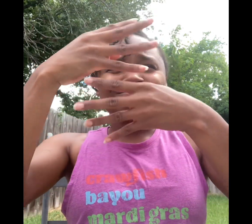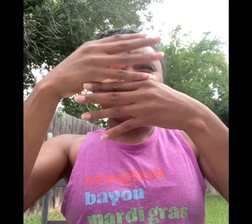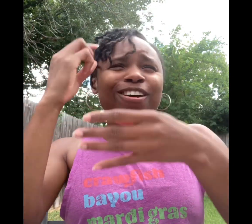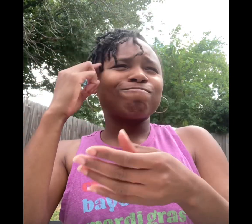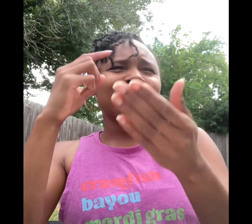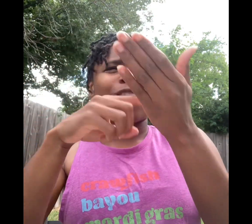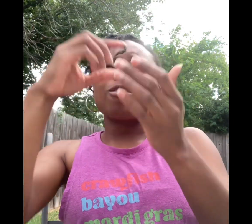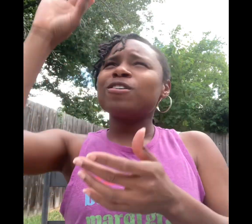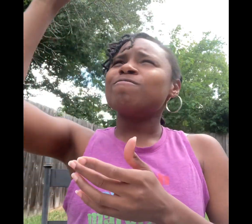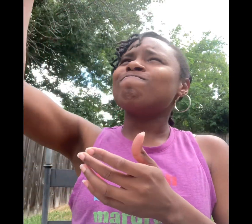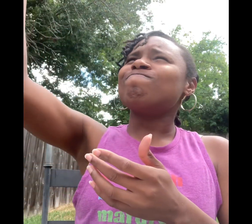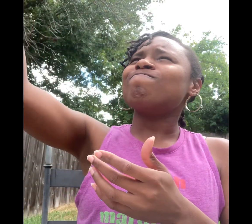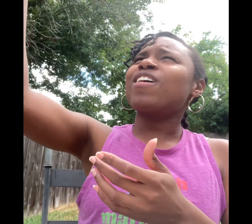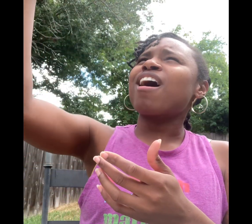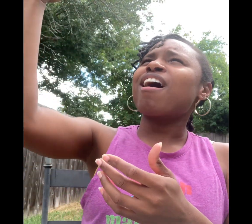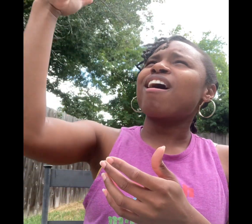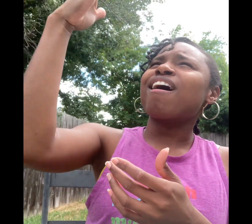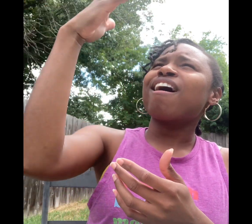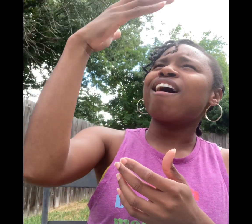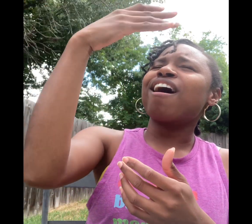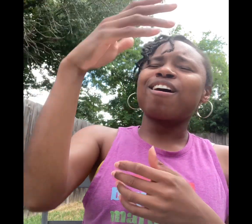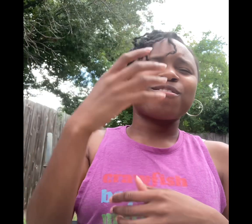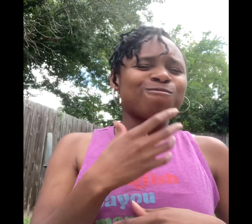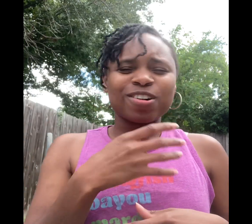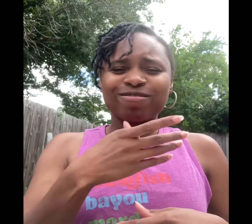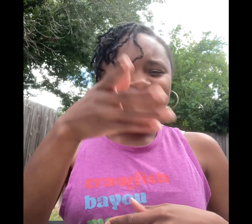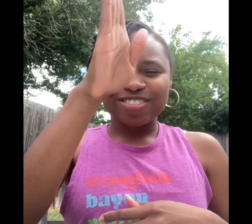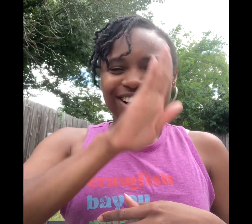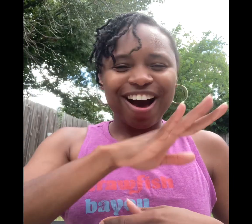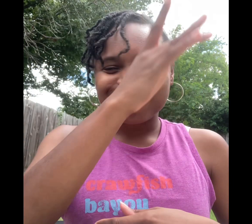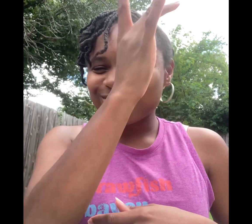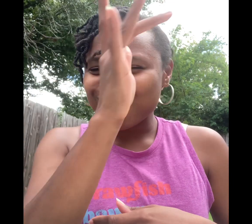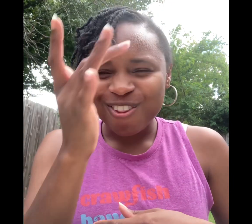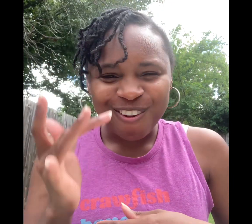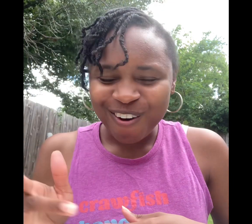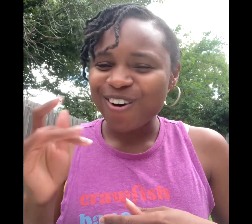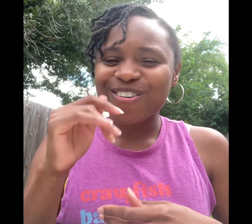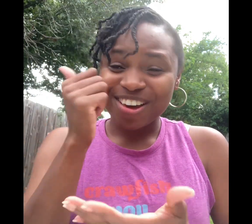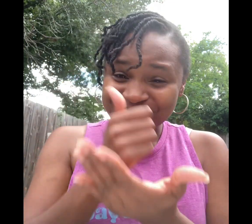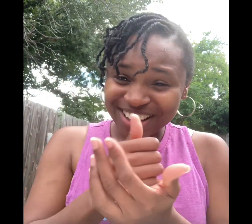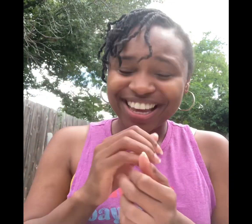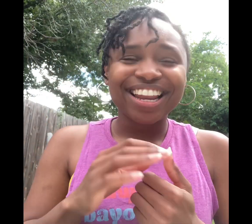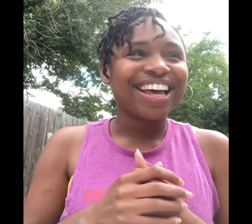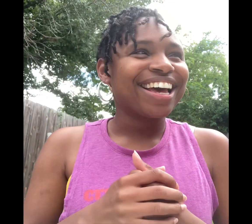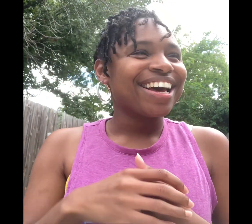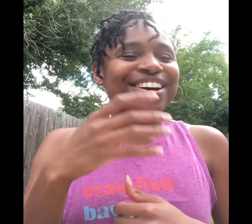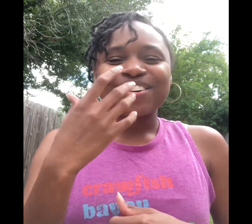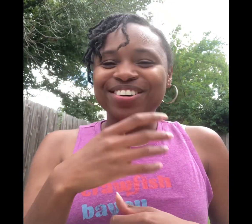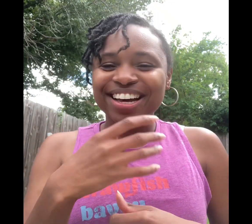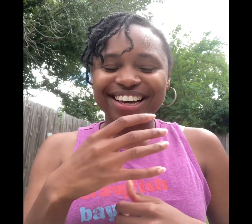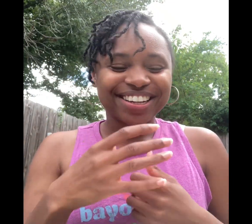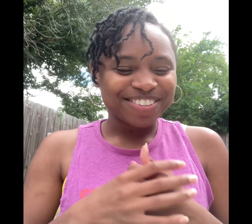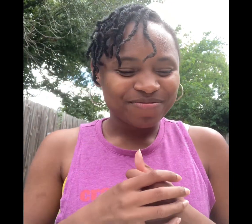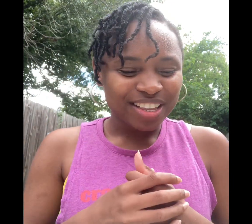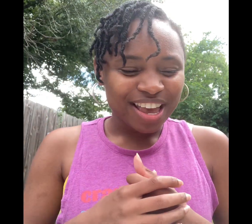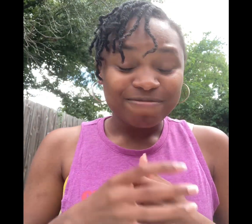up, I noticed that through the blinds, the sun's rays were radiating God's glory. Man,